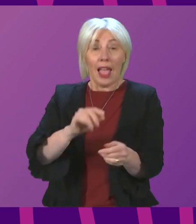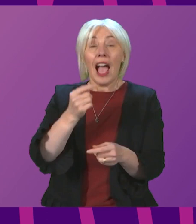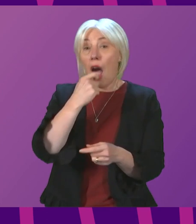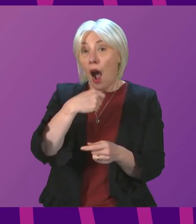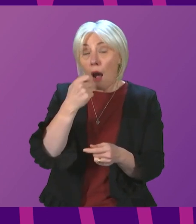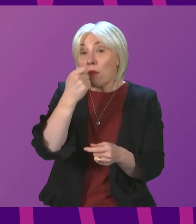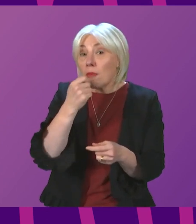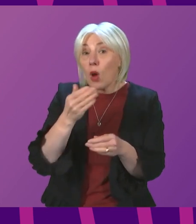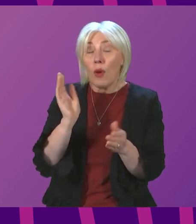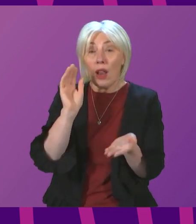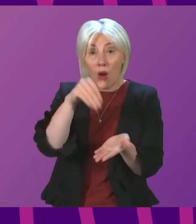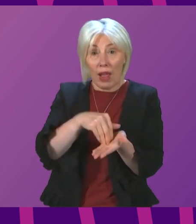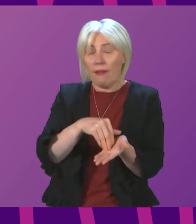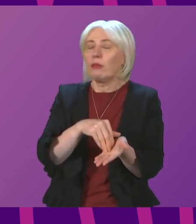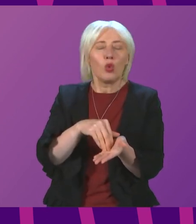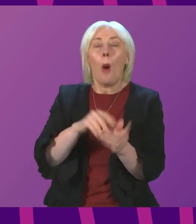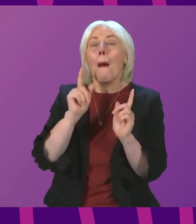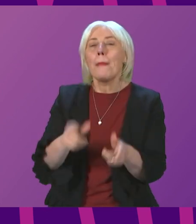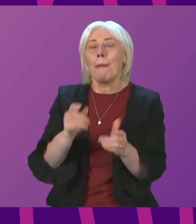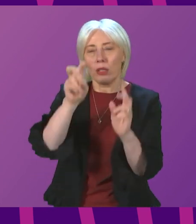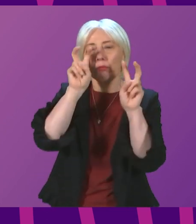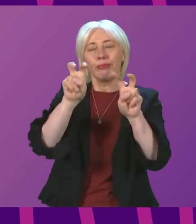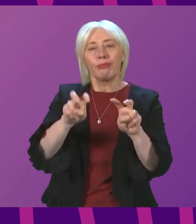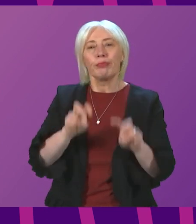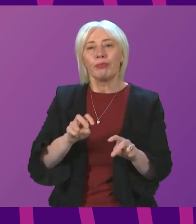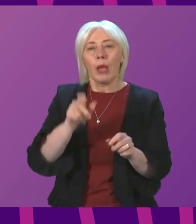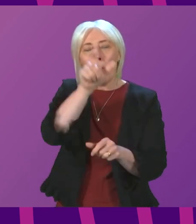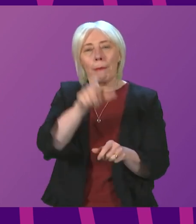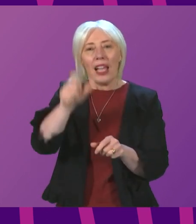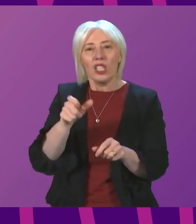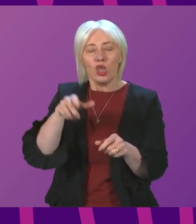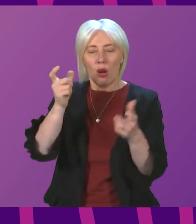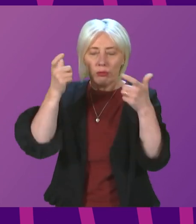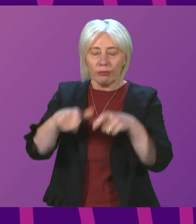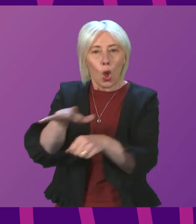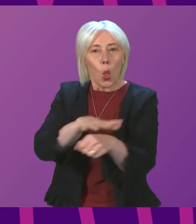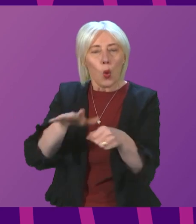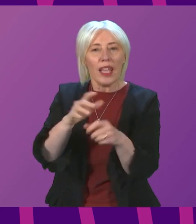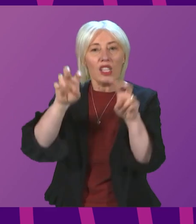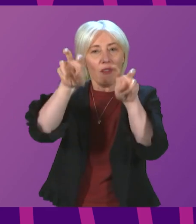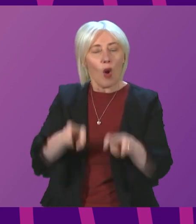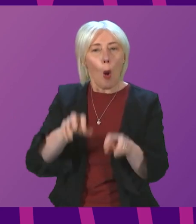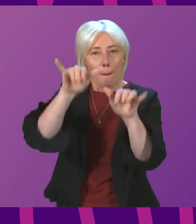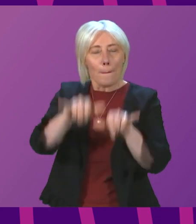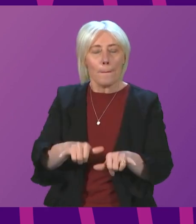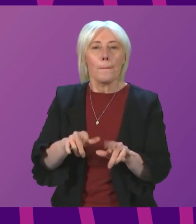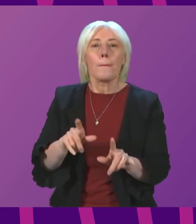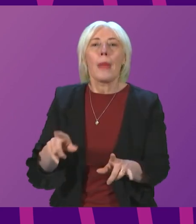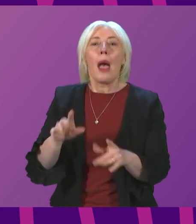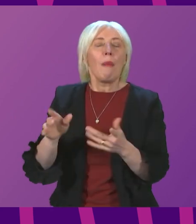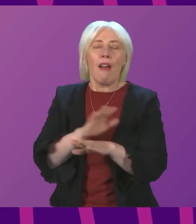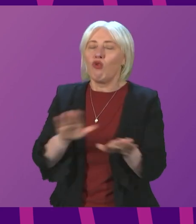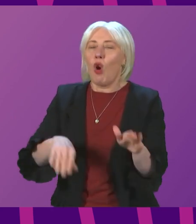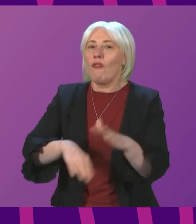they will still be required to complete a passenger locator form. Travellers to Scotland who are not fully vaccinated will still be required to take a pre